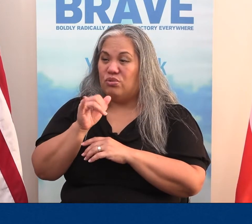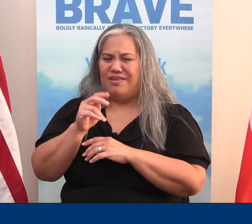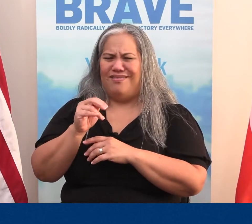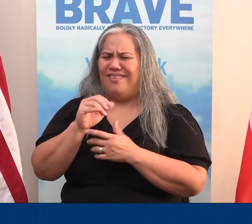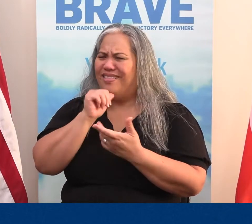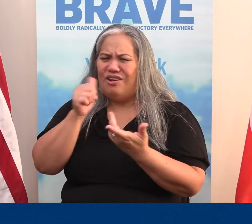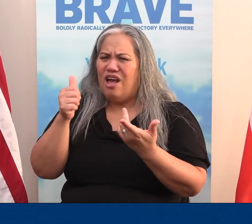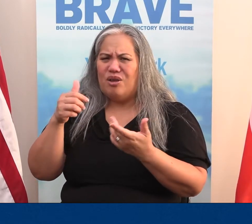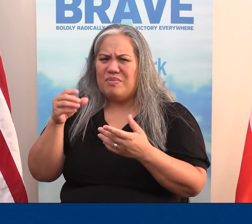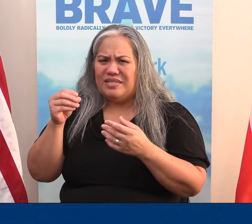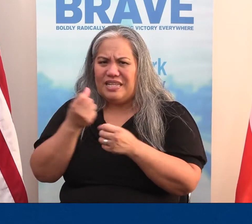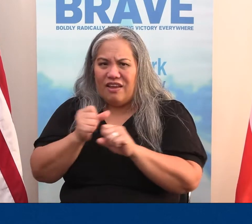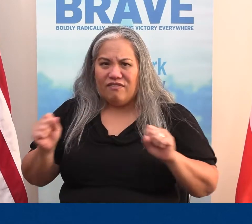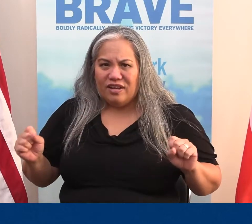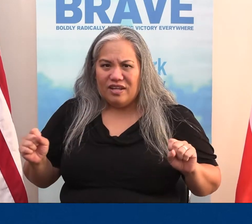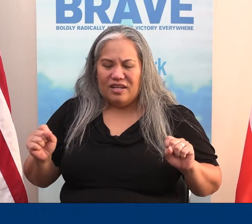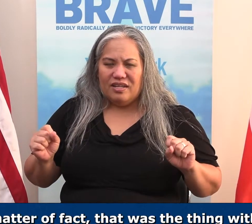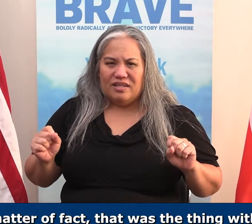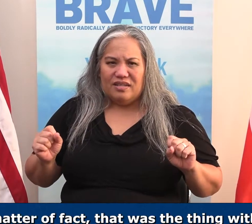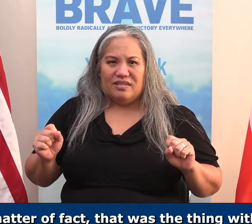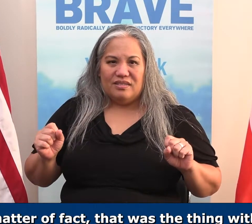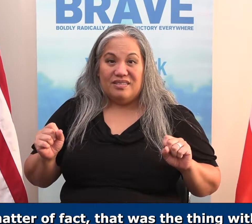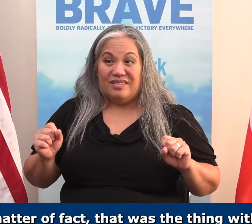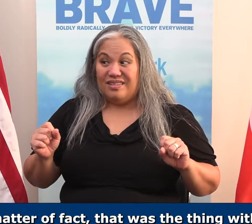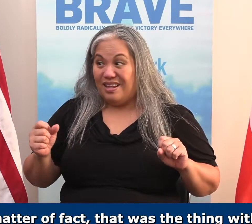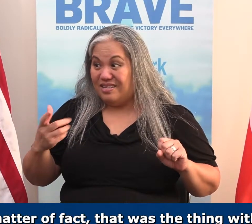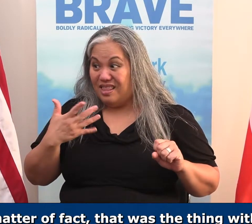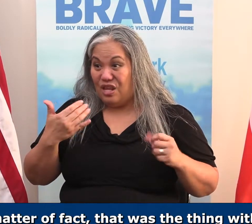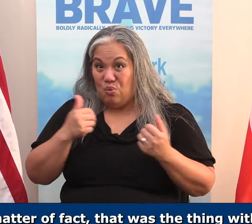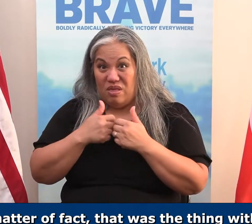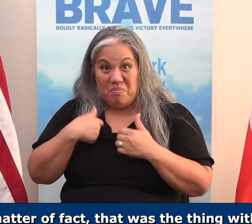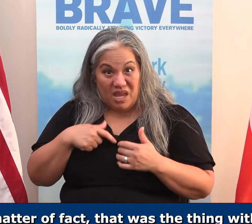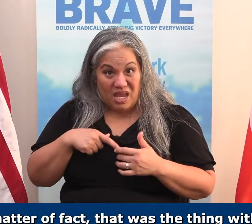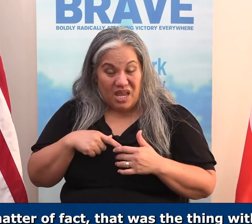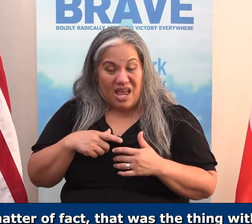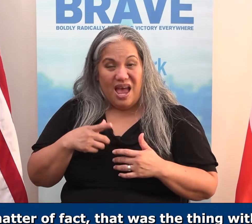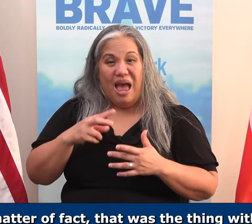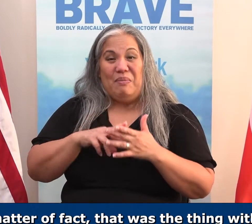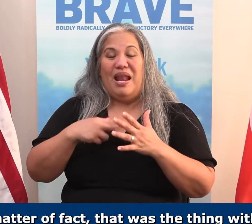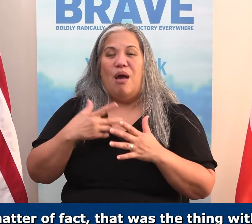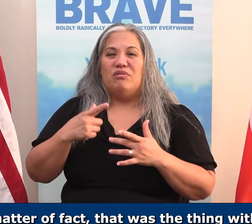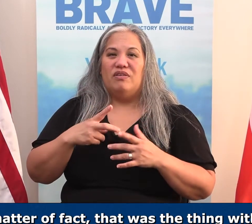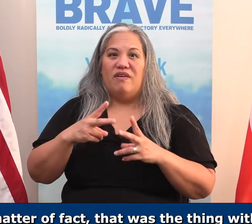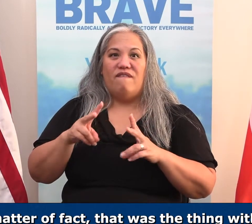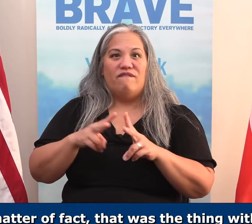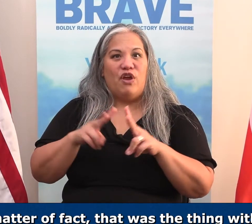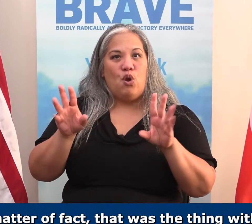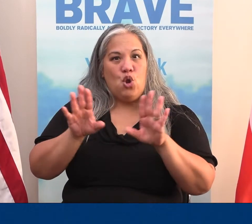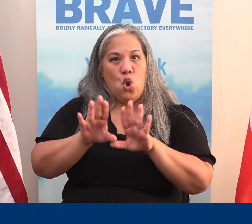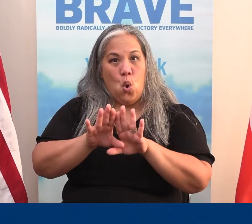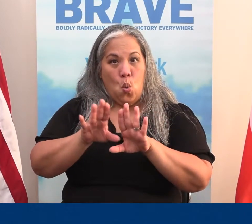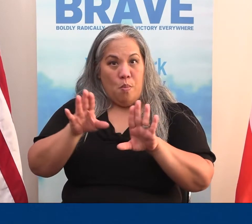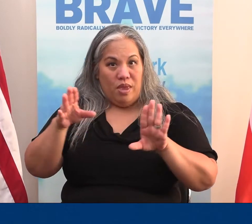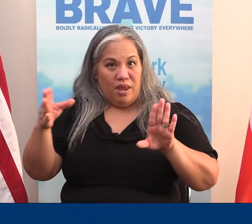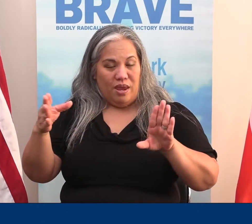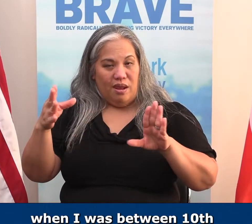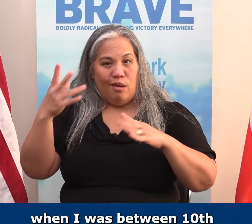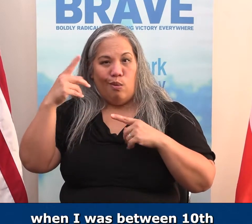They're not going to be saved. As matter of fact, that was the thing with me. I mean, I was very open. When